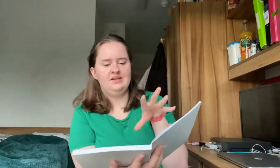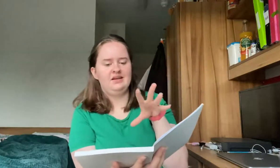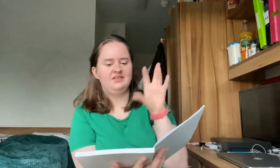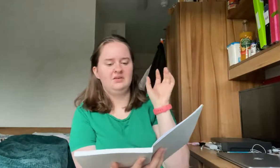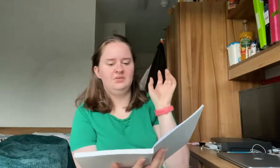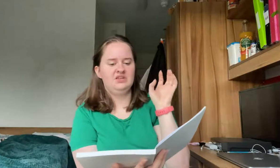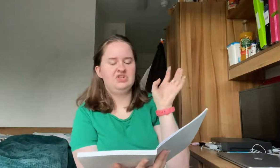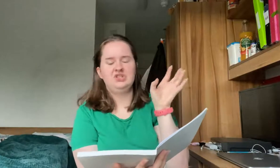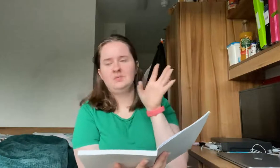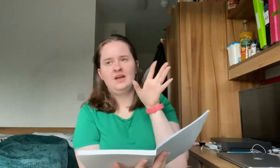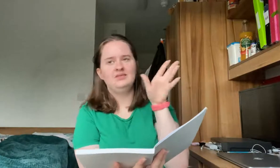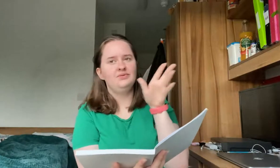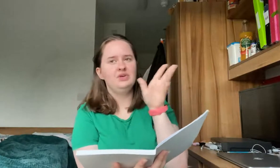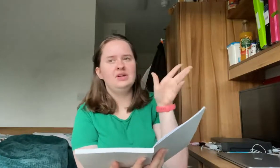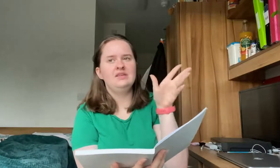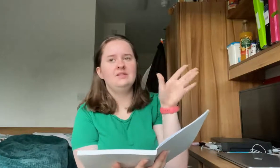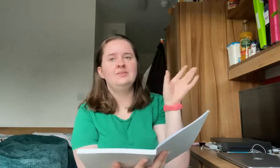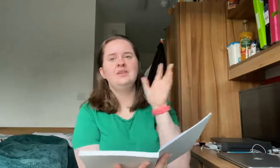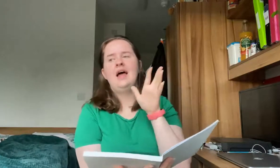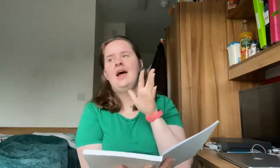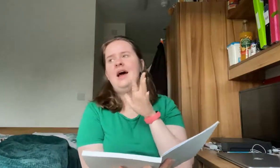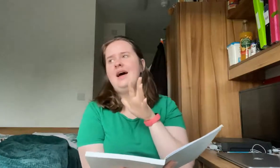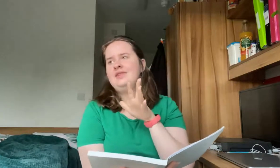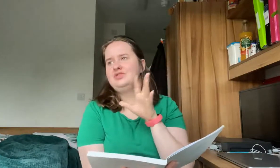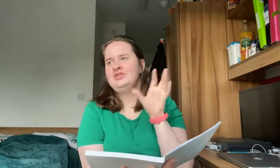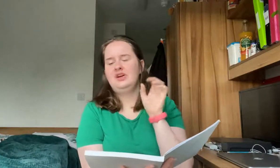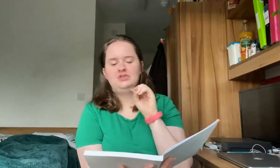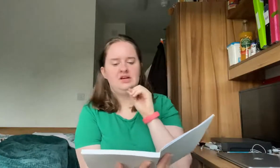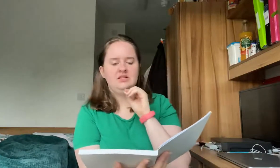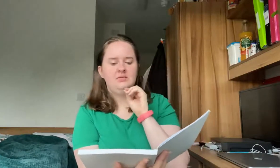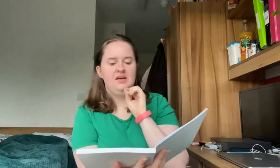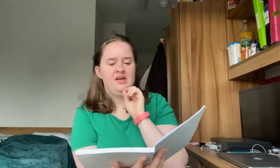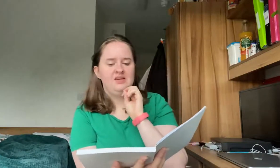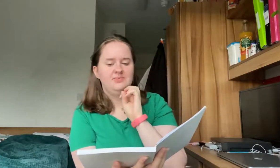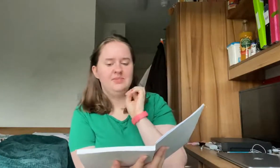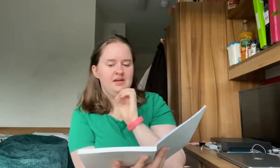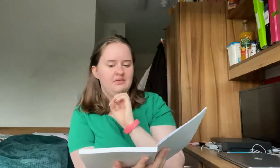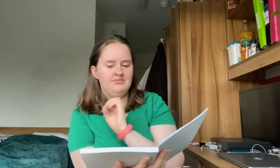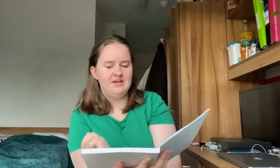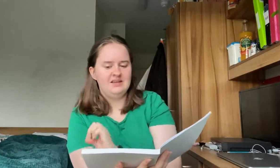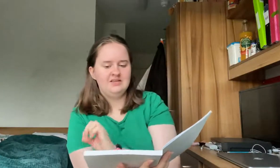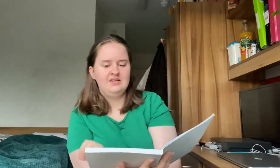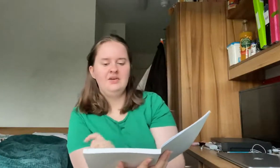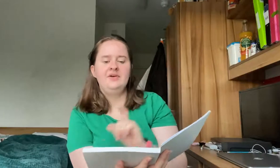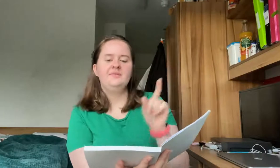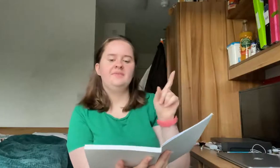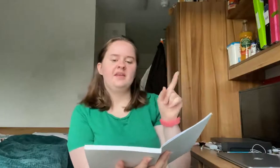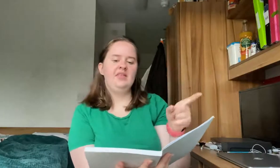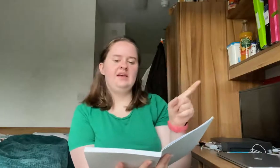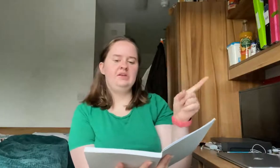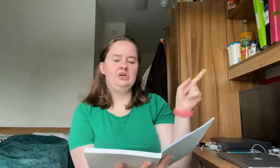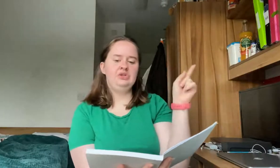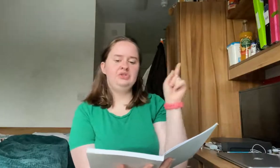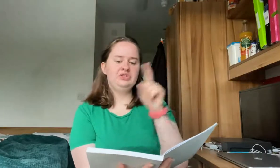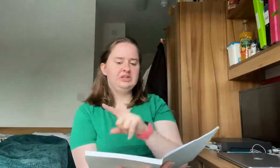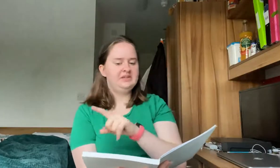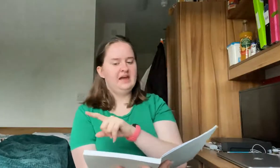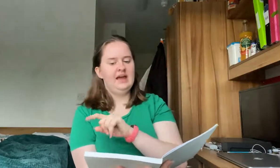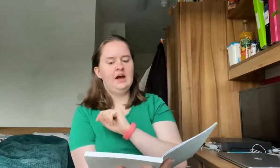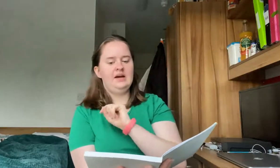Asda was actually just buying some food items and just the odd item that had been missed then Tuesday I